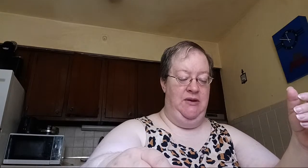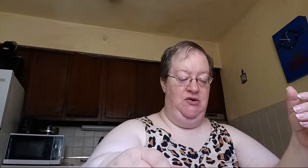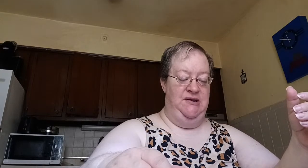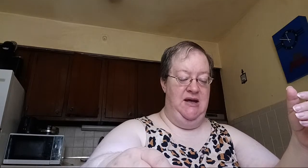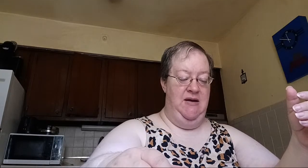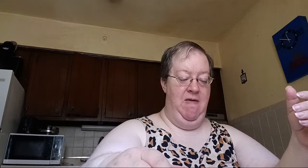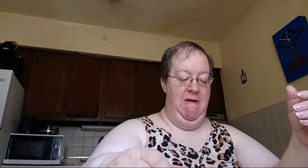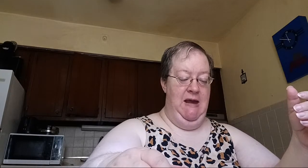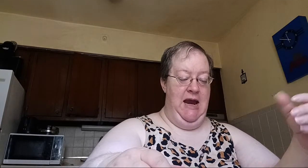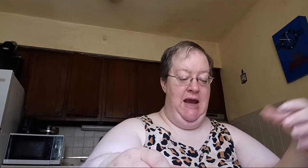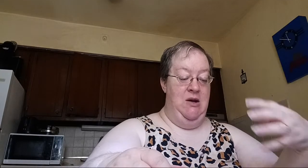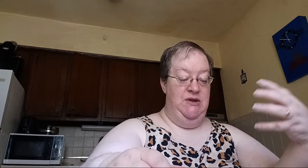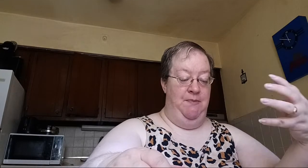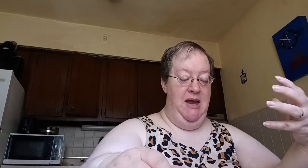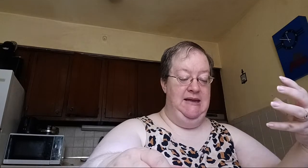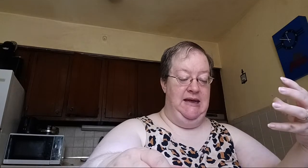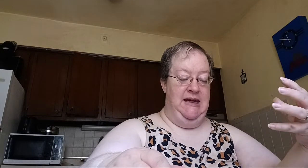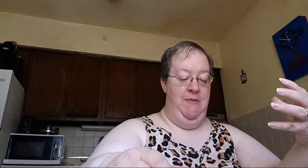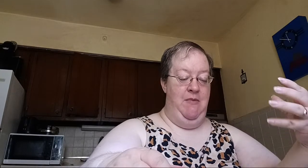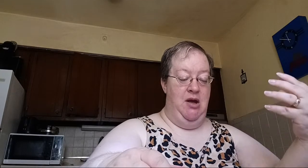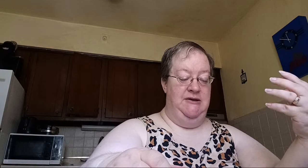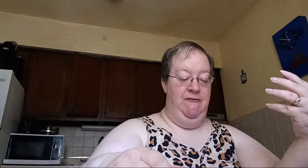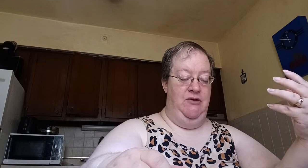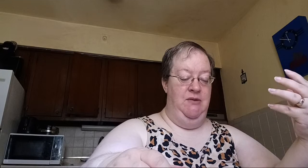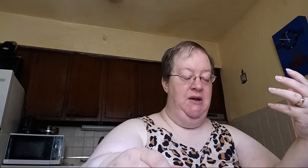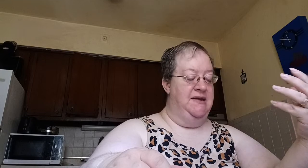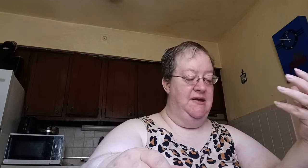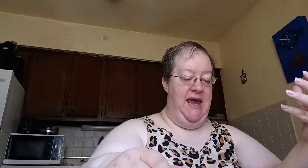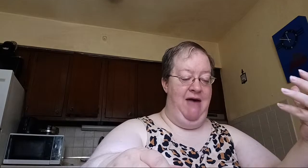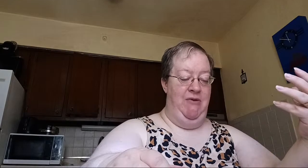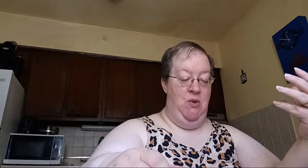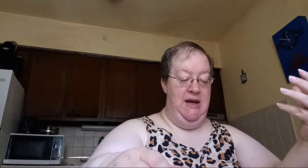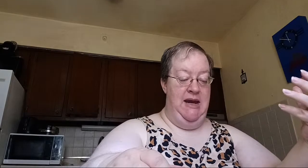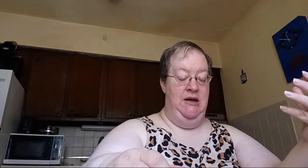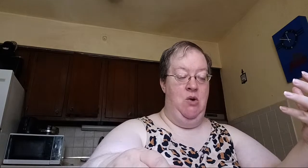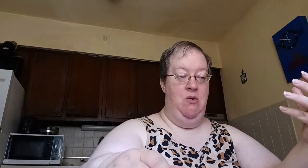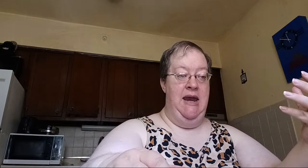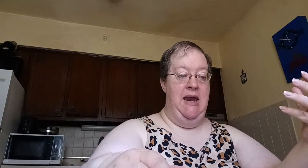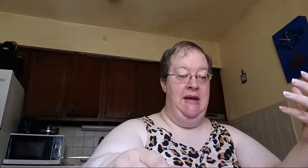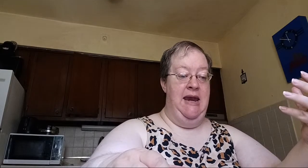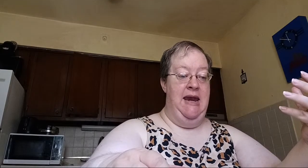sin. And there was a plague that came because of the calf and Aaron.